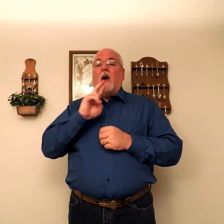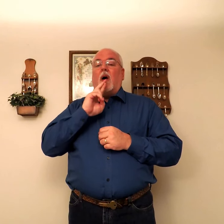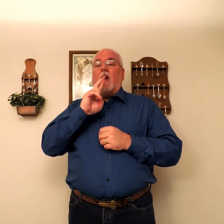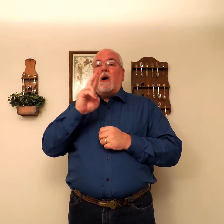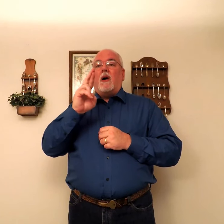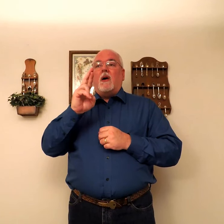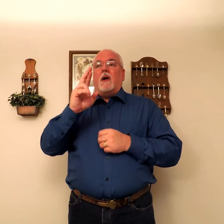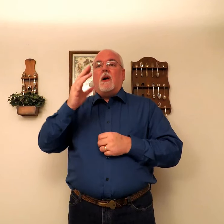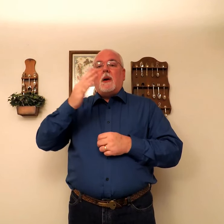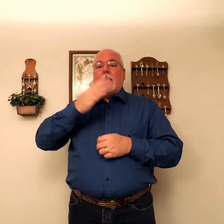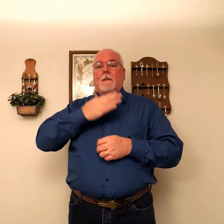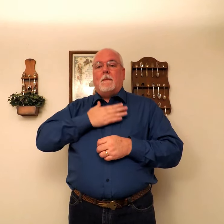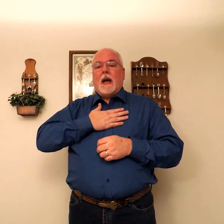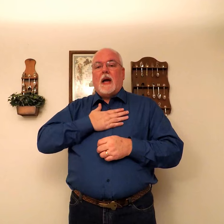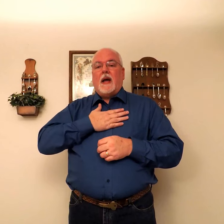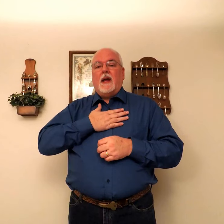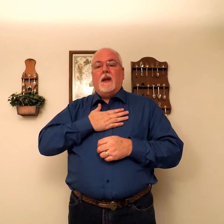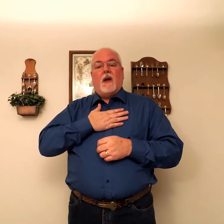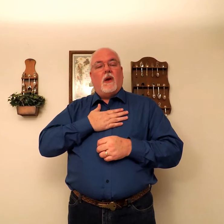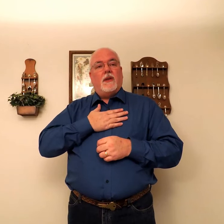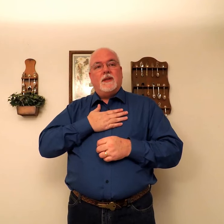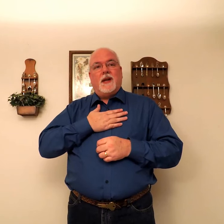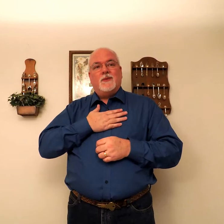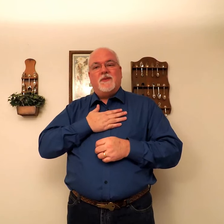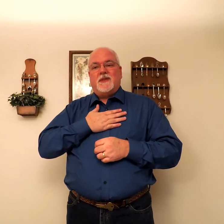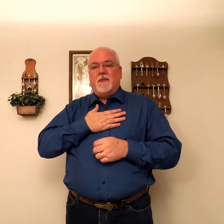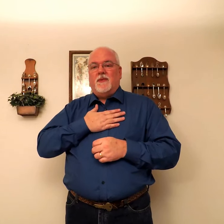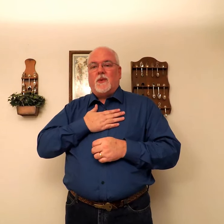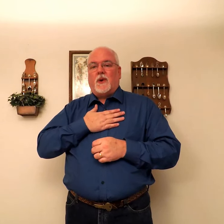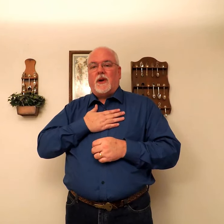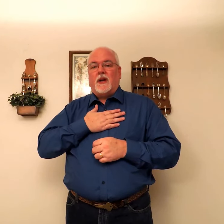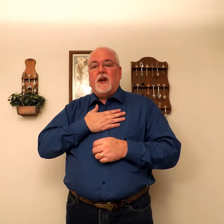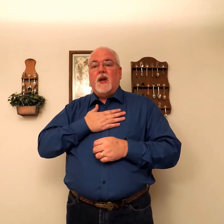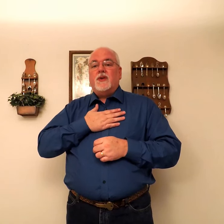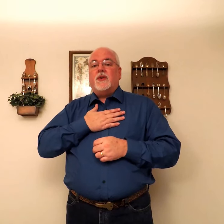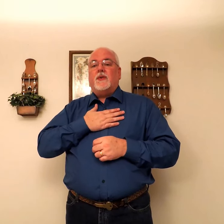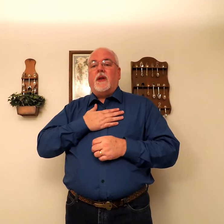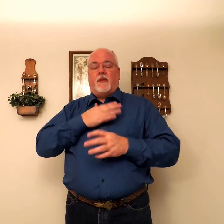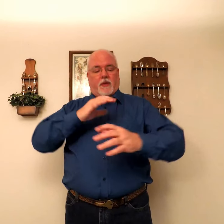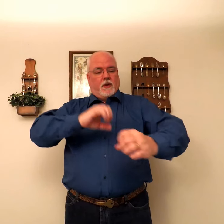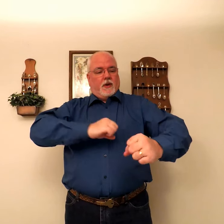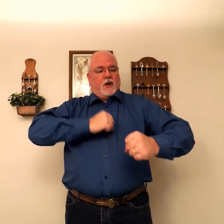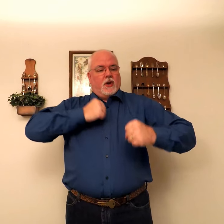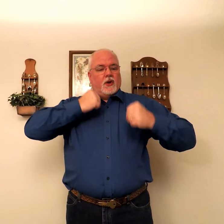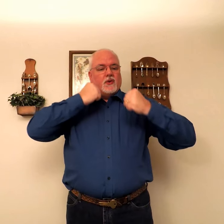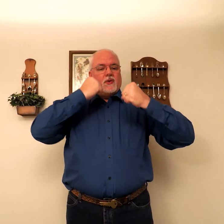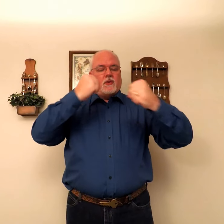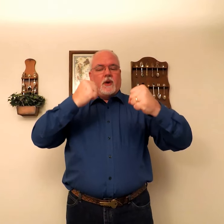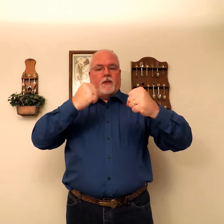Are. My. All these times we've seen before already. Strength. Strength.